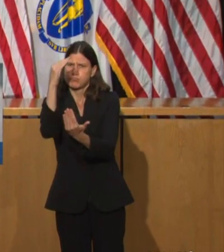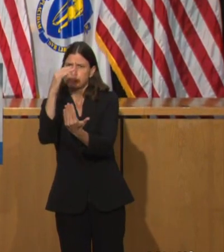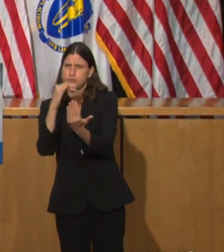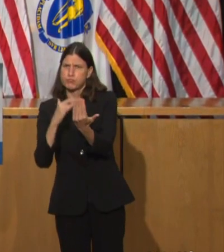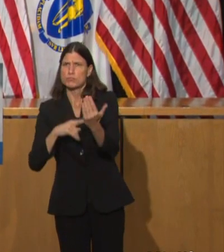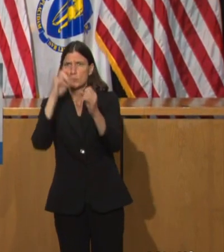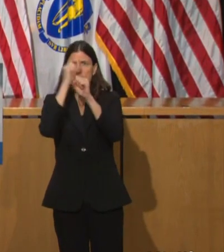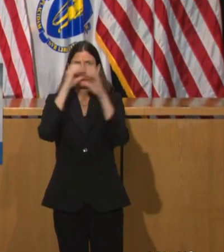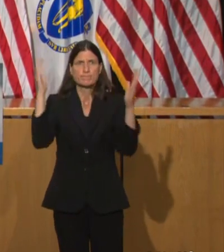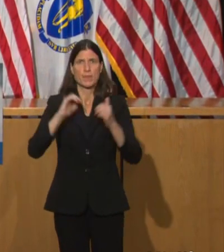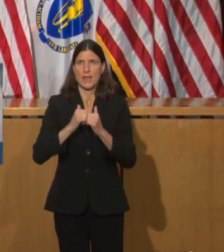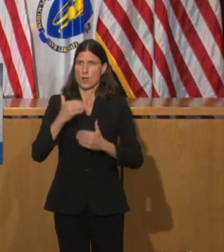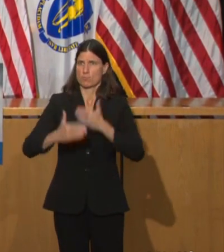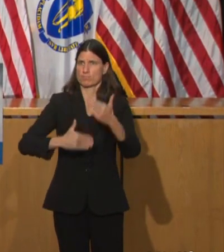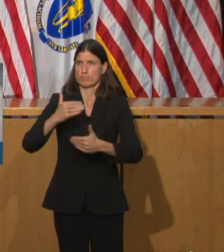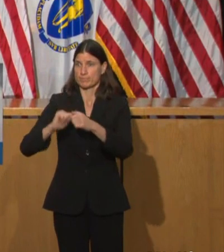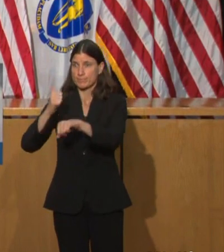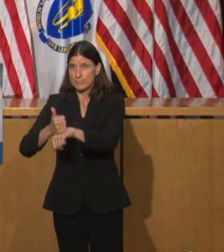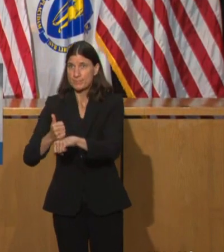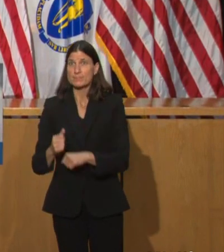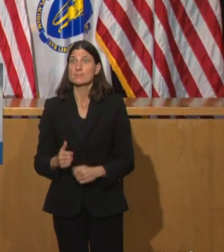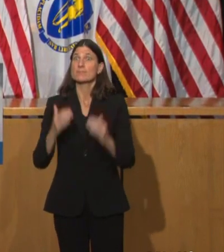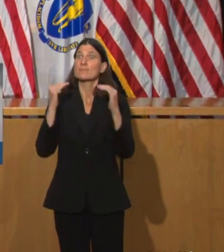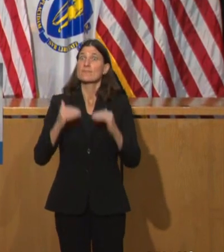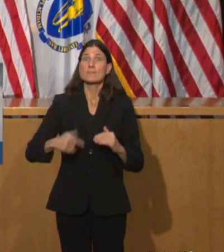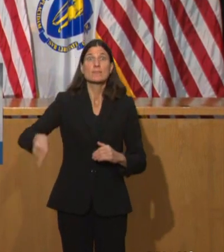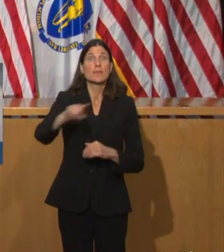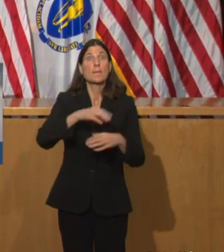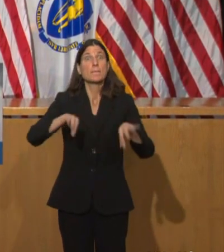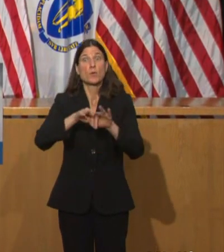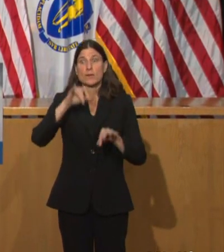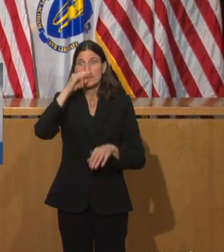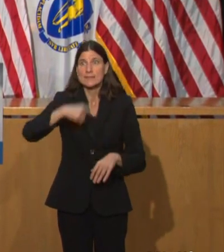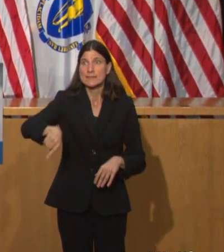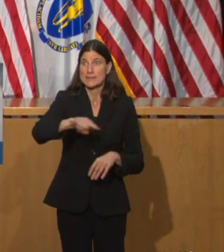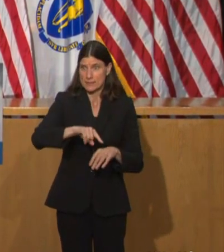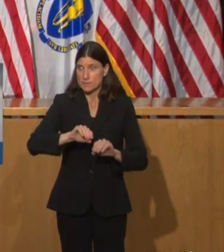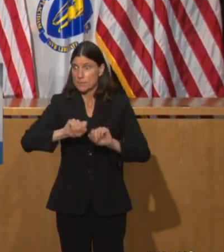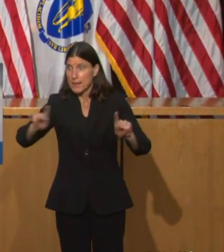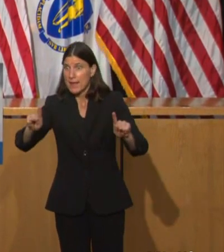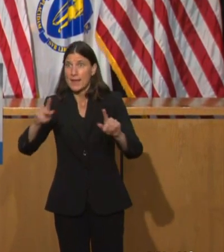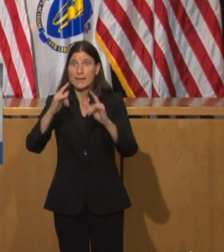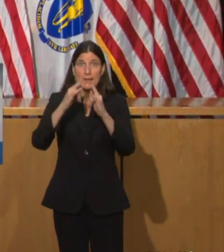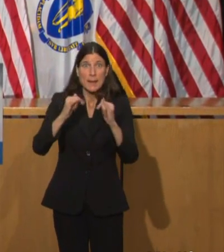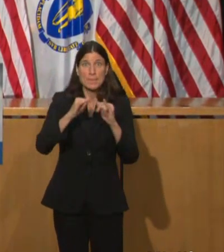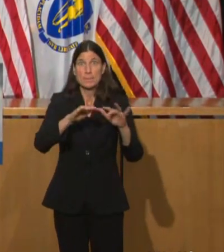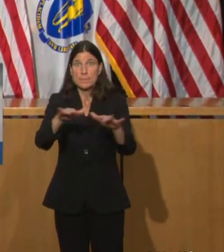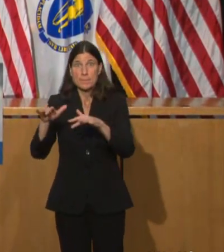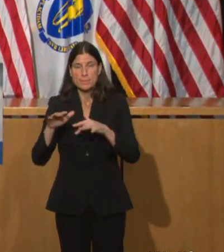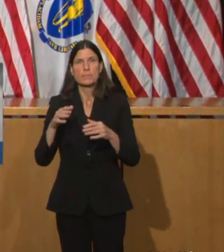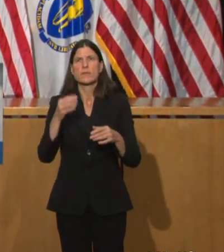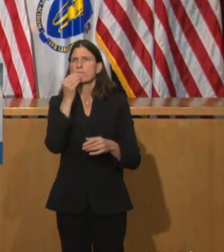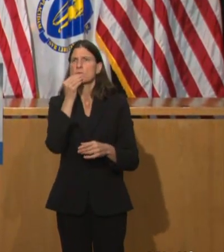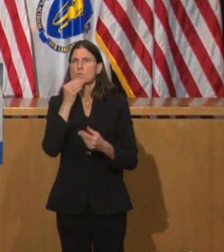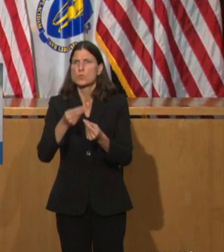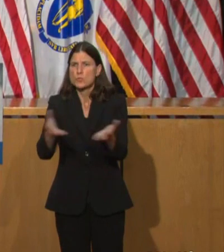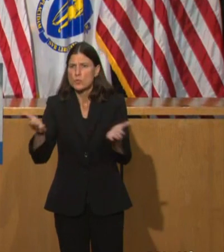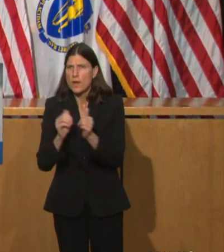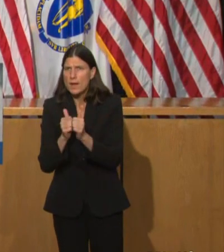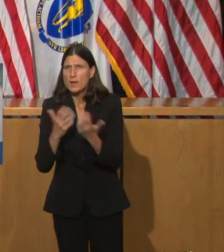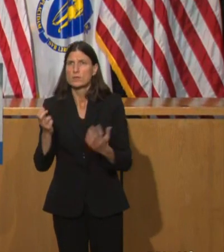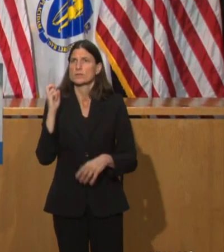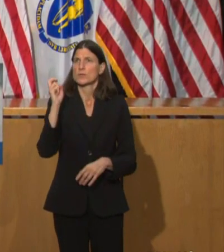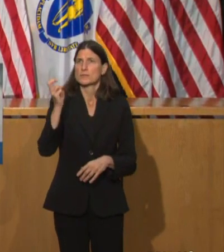procedures. Recreational camps can operate with activity restrictions and limited openings for groups that are smaller than